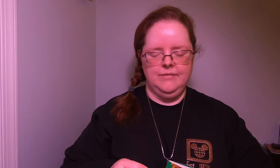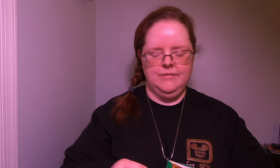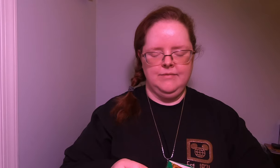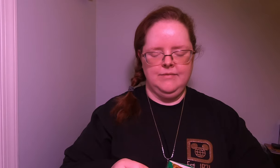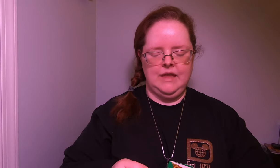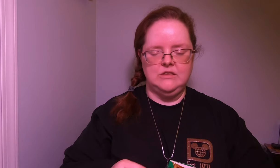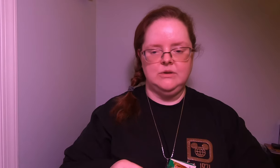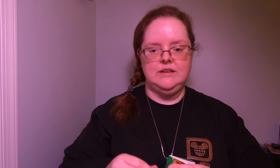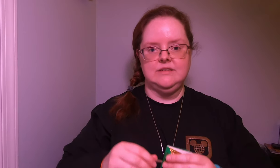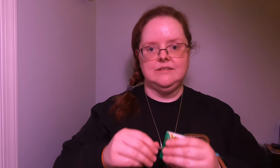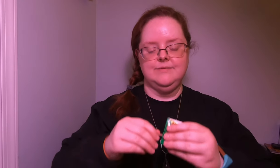and so it is